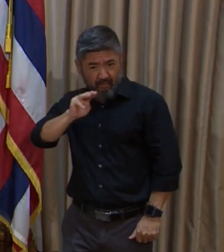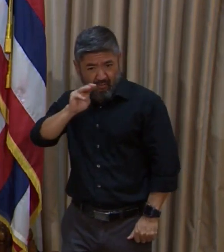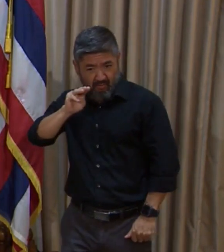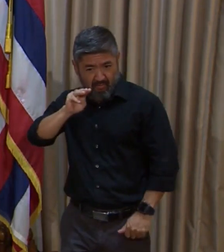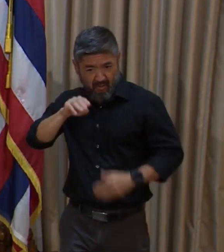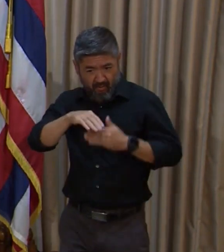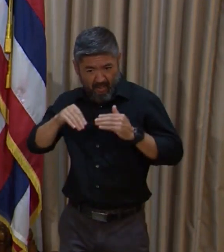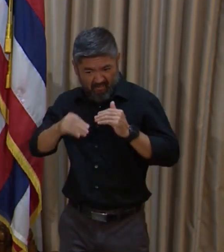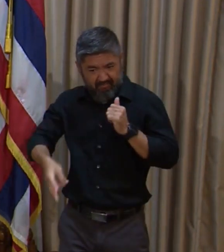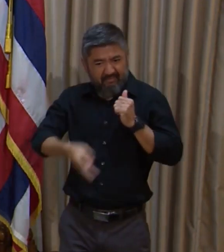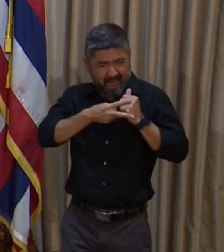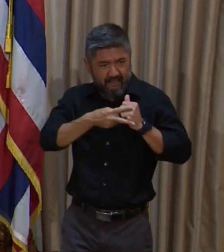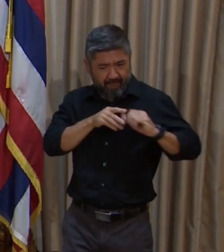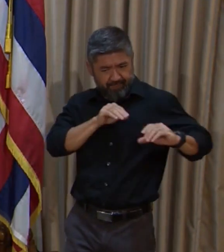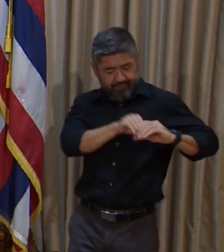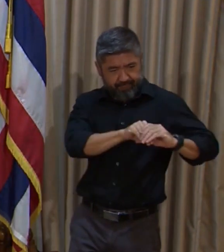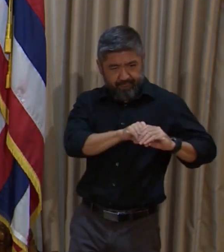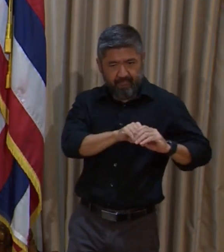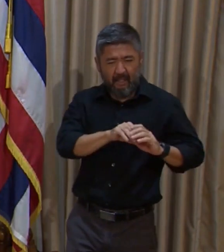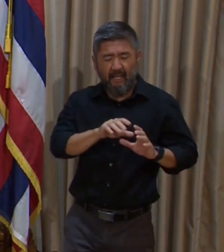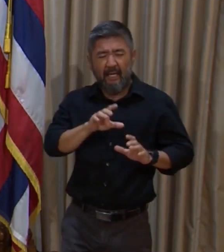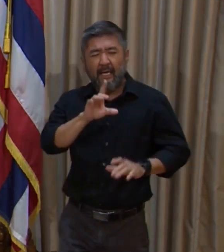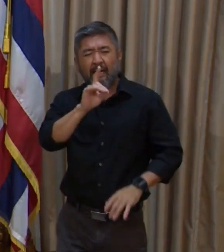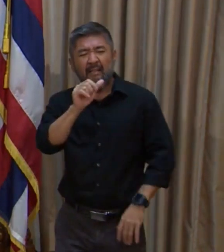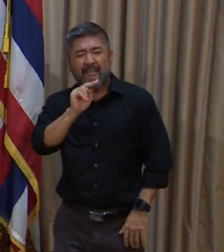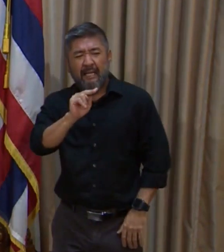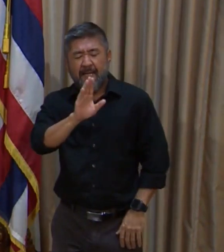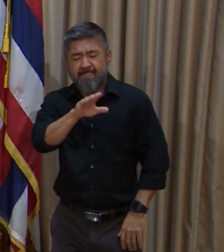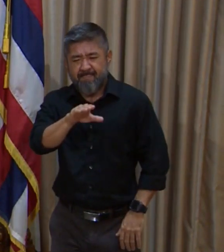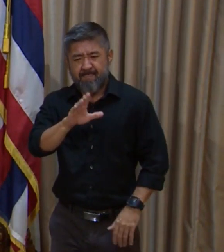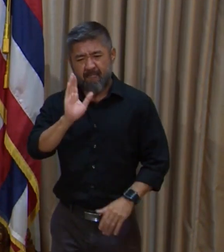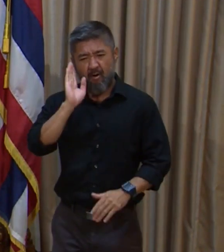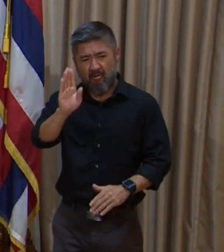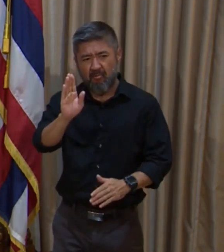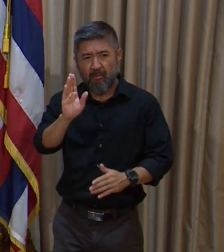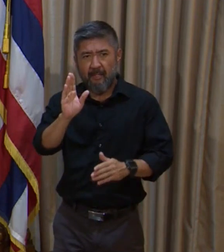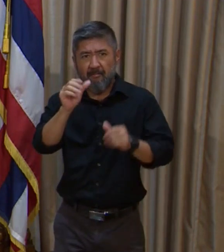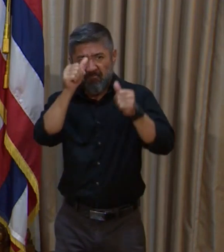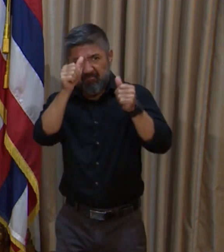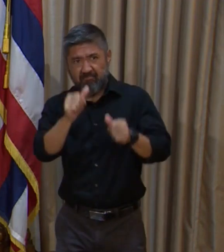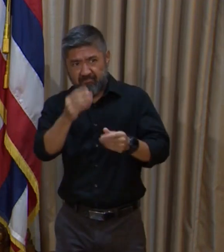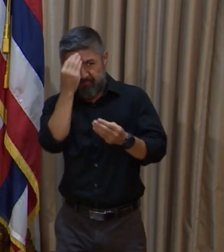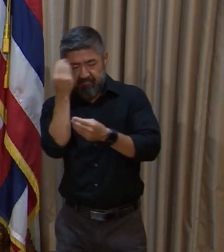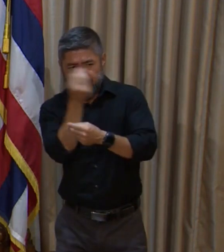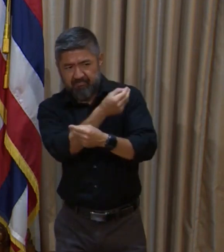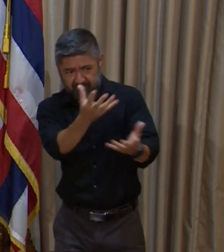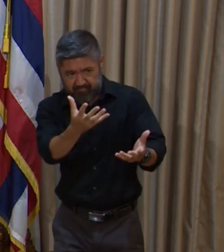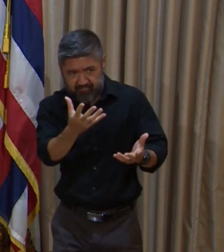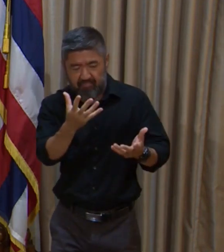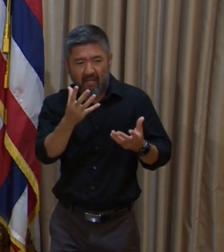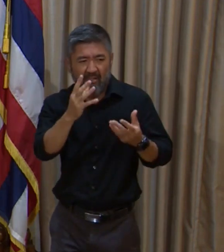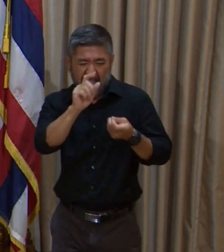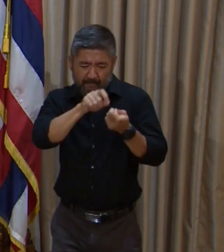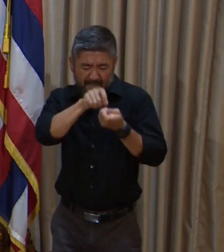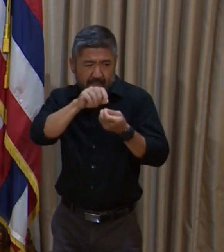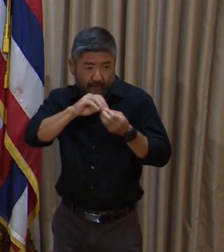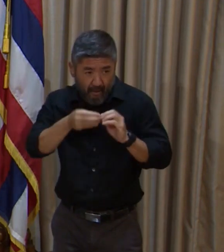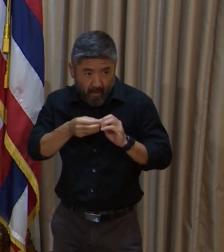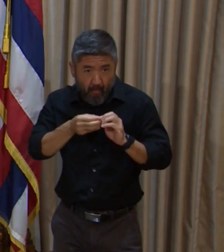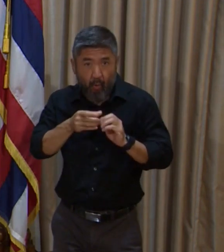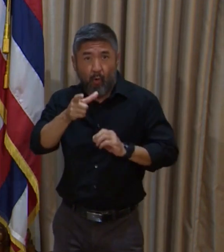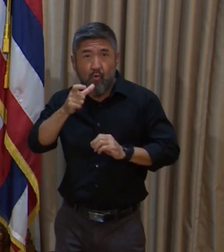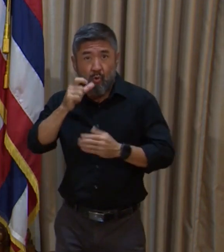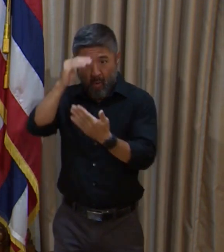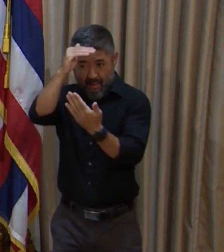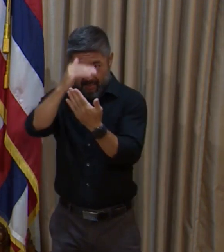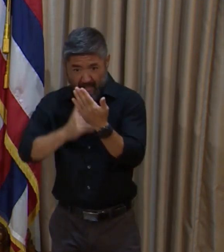Dan, we can give you the specific numbers that we estimate would be furloughed and those who would be excluded.